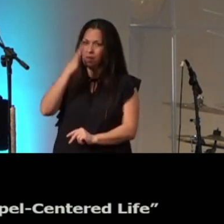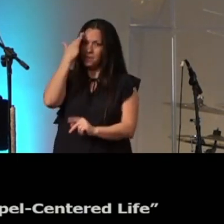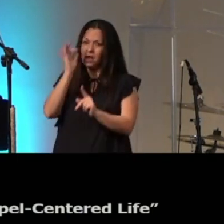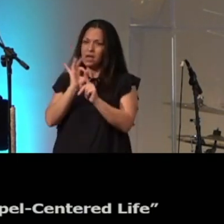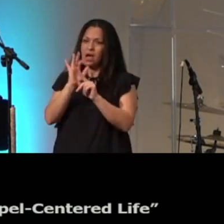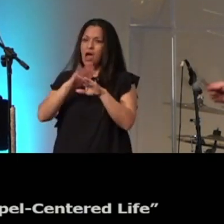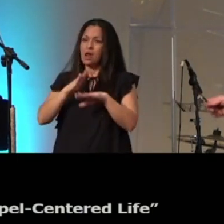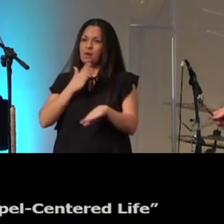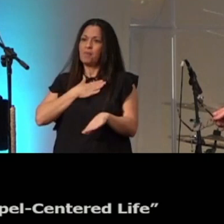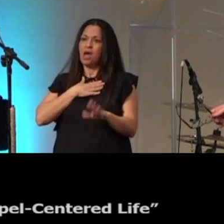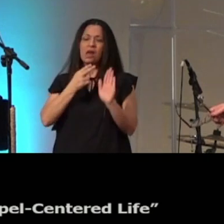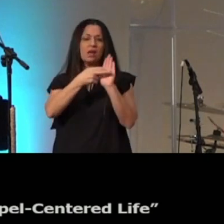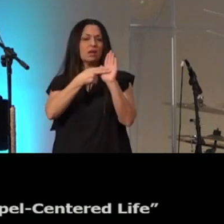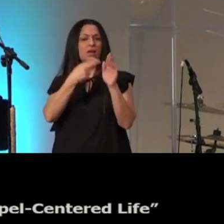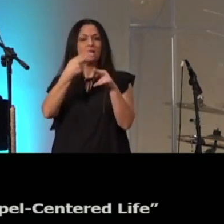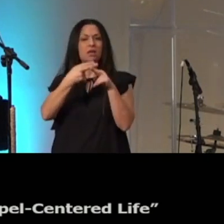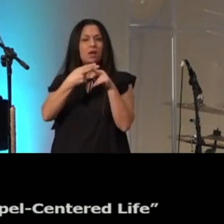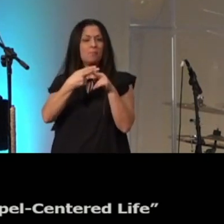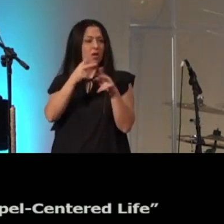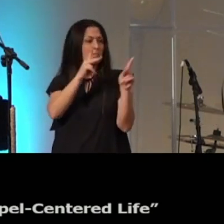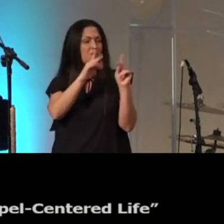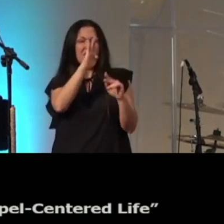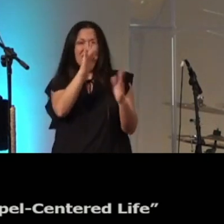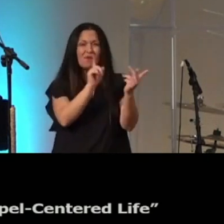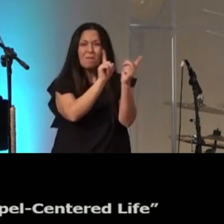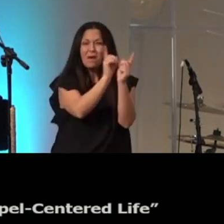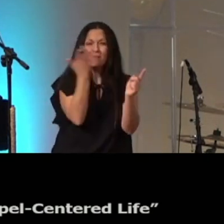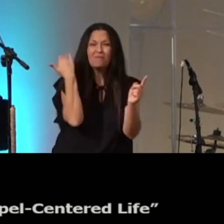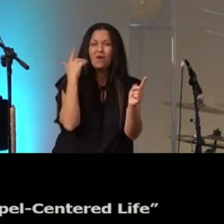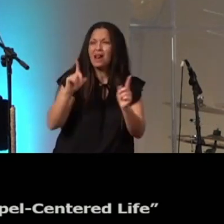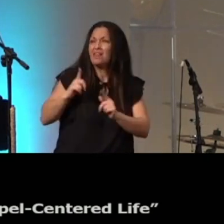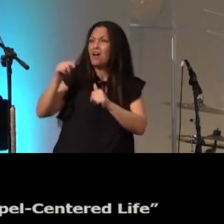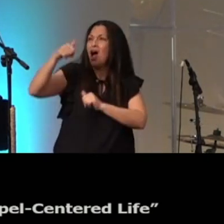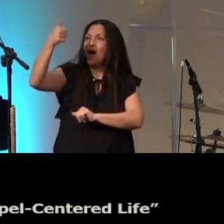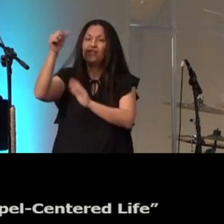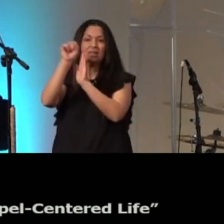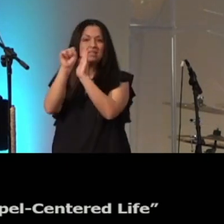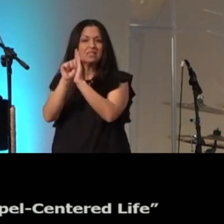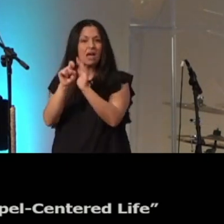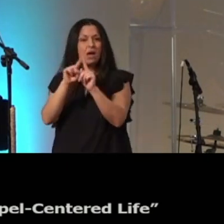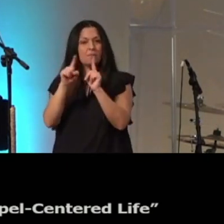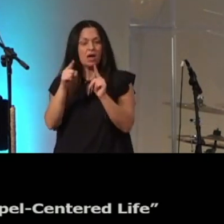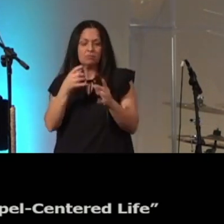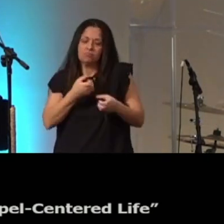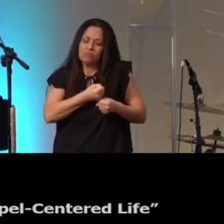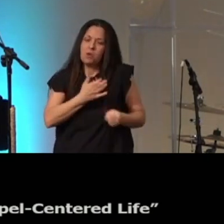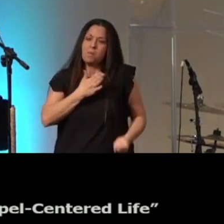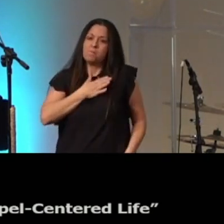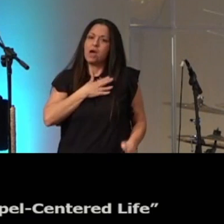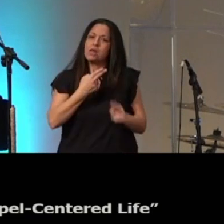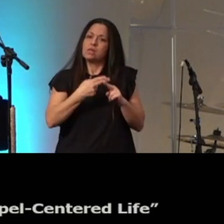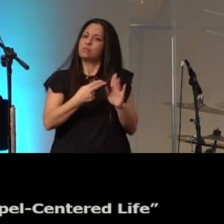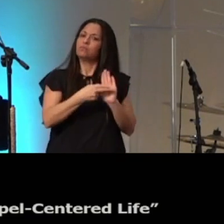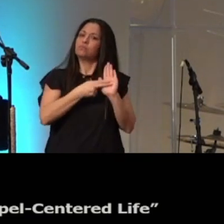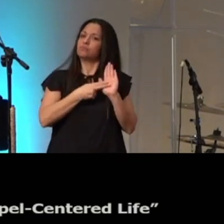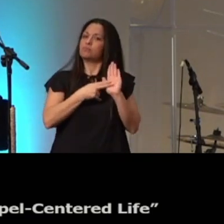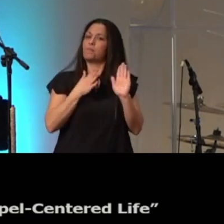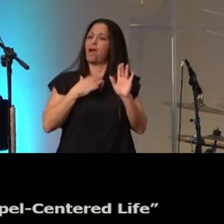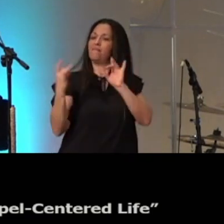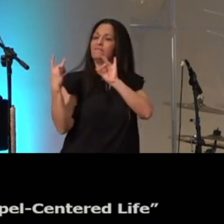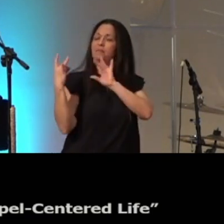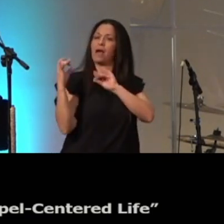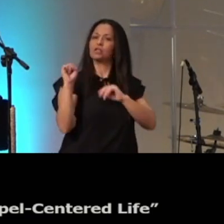of people you've never even met they live in other states but you cling to this reputation of your feedback score